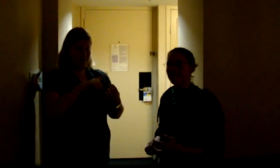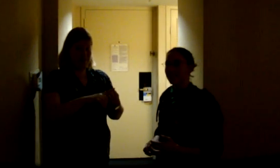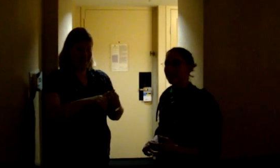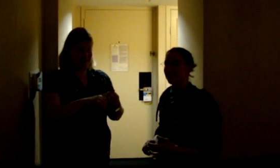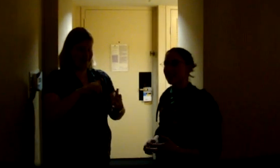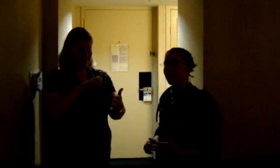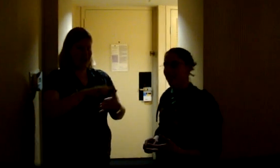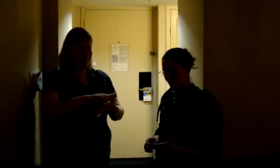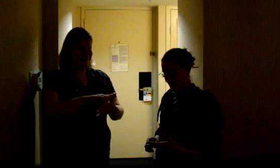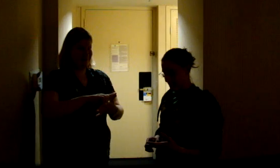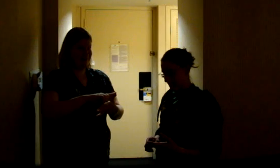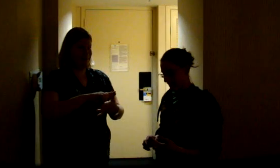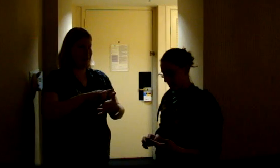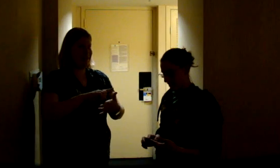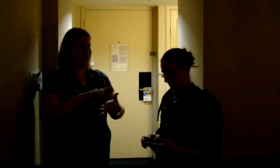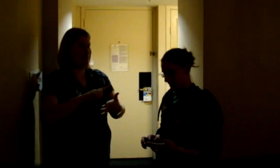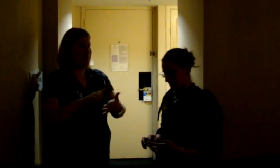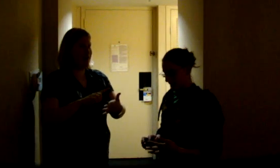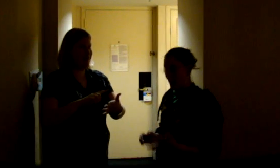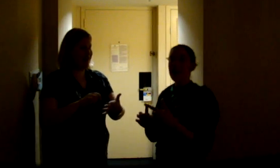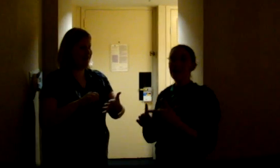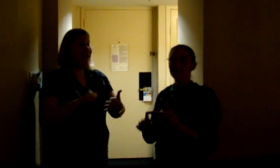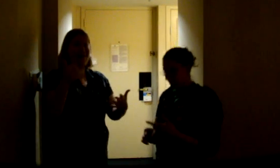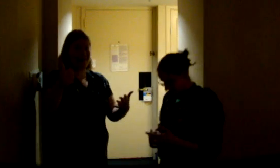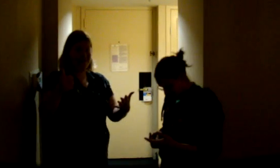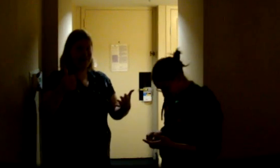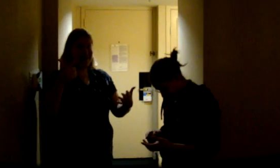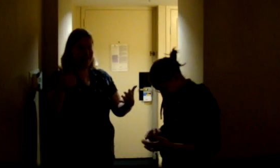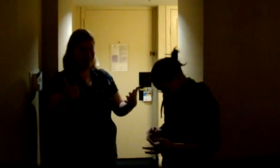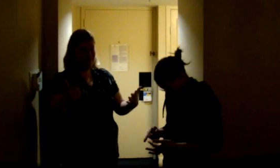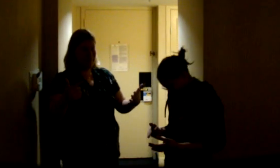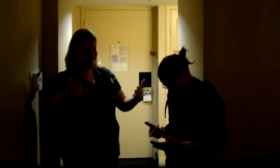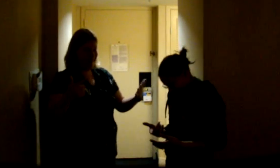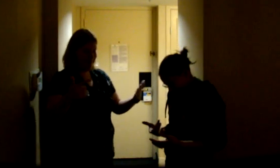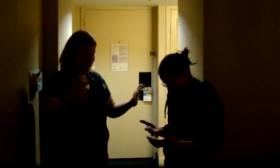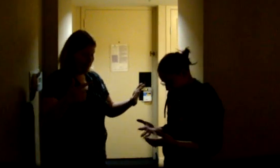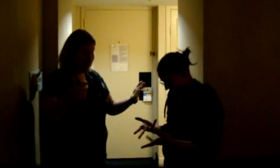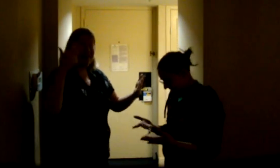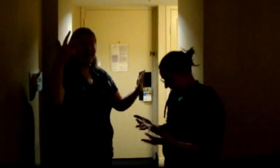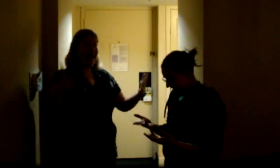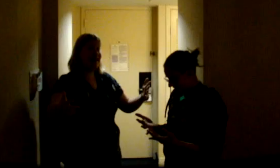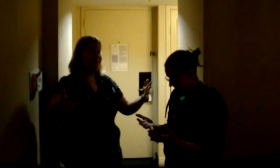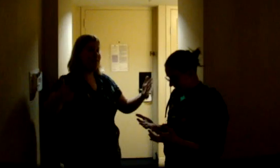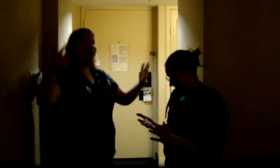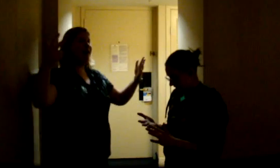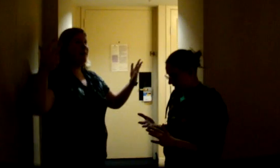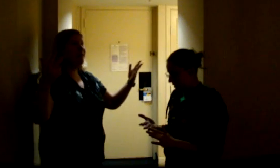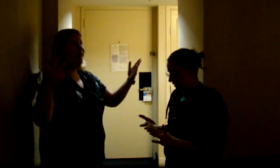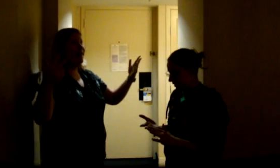Marissa, Shells, I'm just thinking of people who were on. Erin! Erin. Kim. Um, um. Kylie. Um, um,